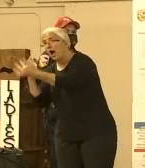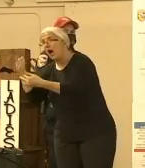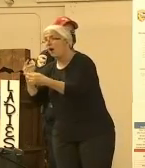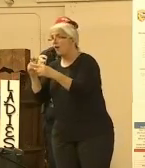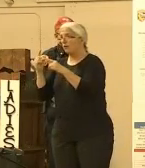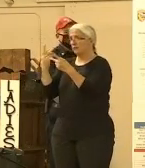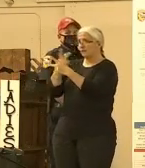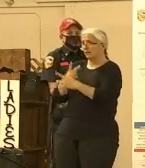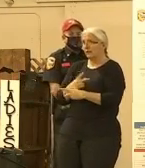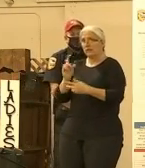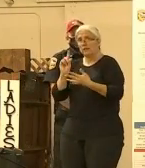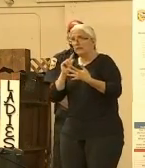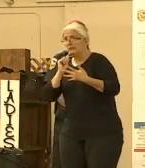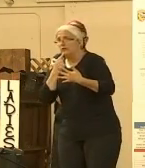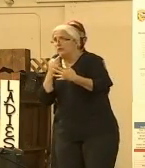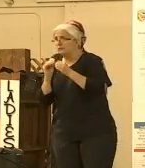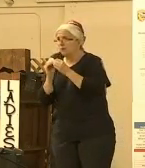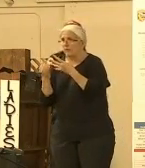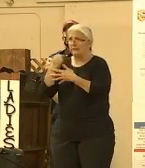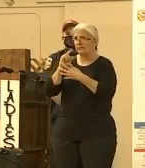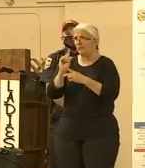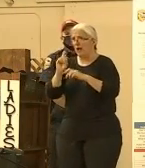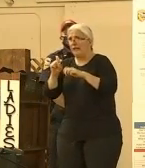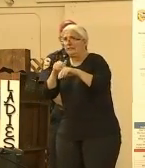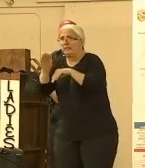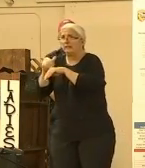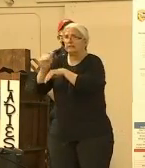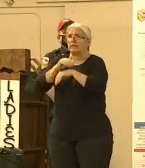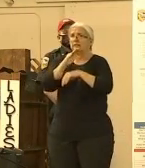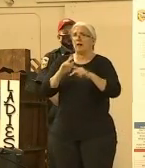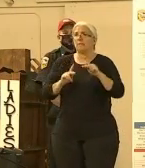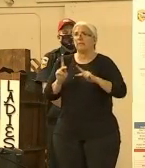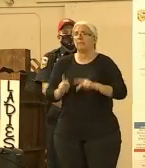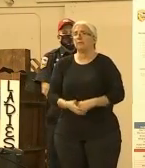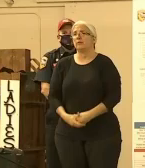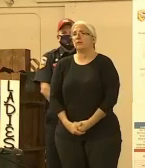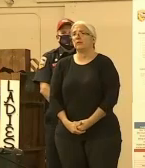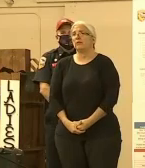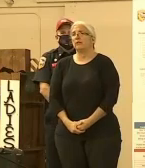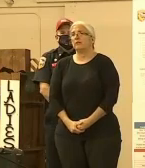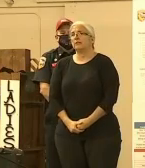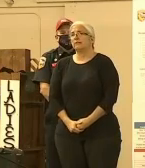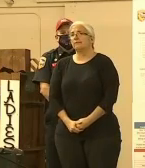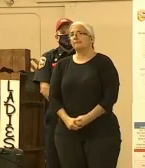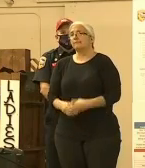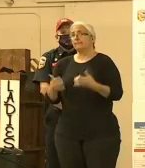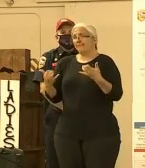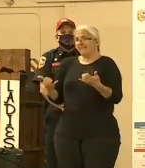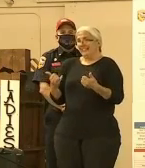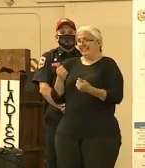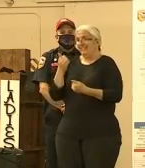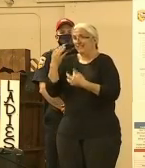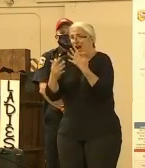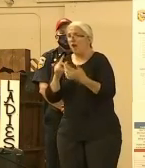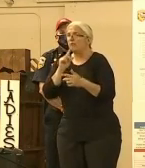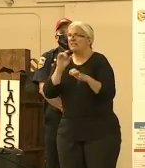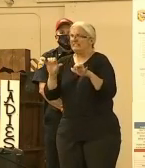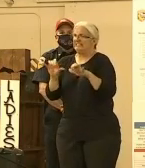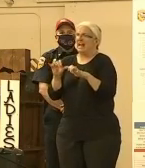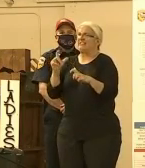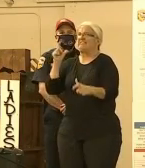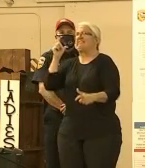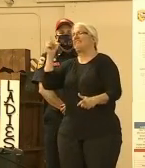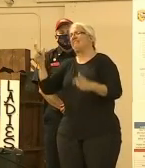You heard a little bit about the perspective of the broader size of these fires. So as reported, there was 1.4 million